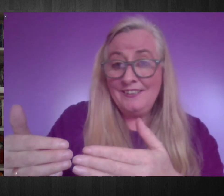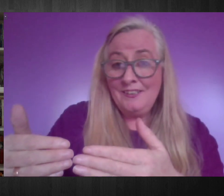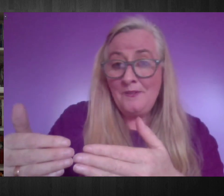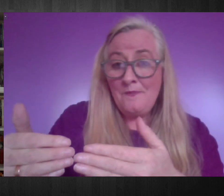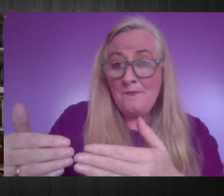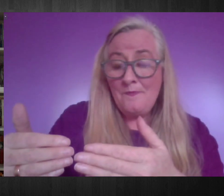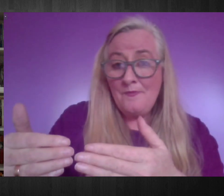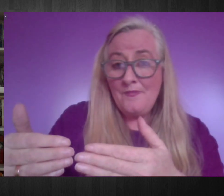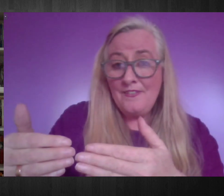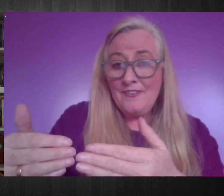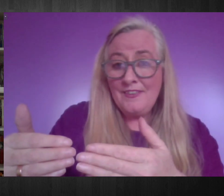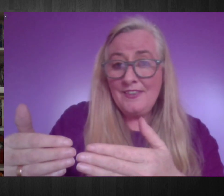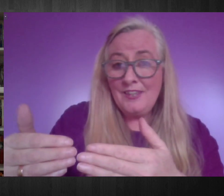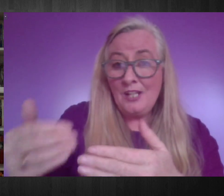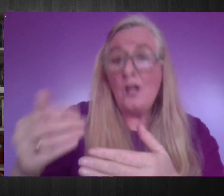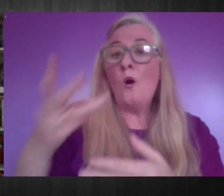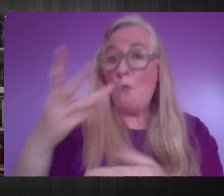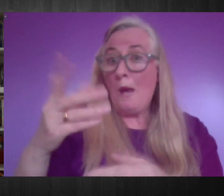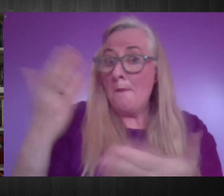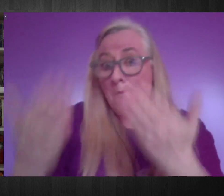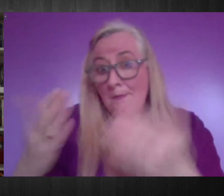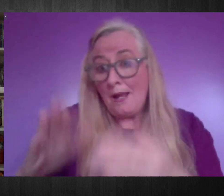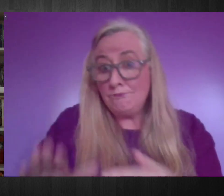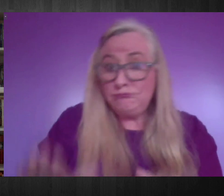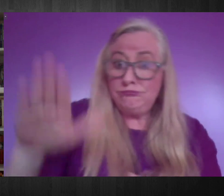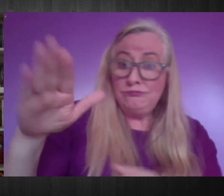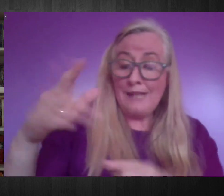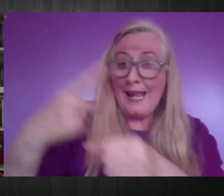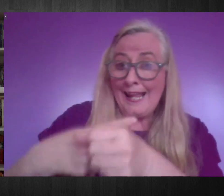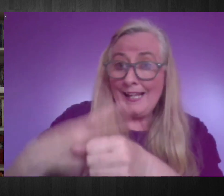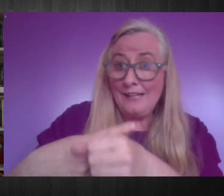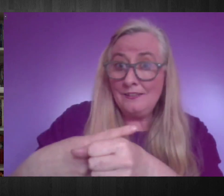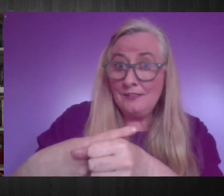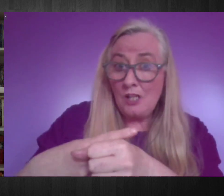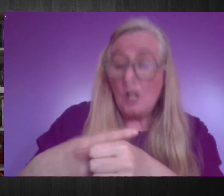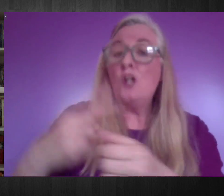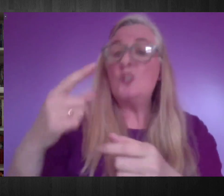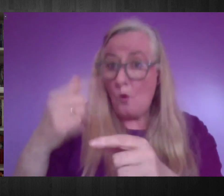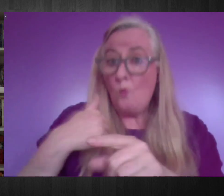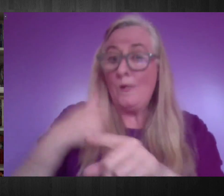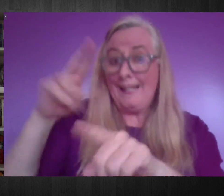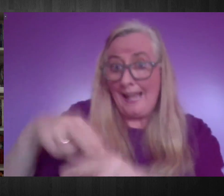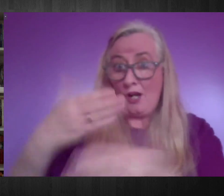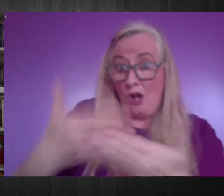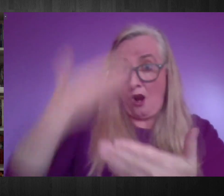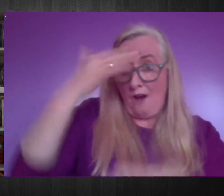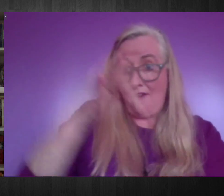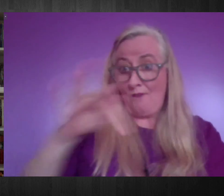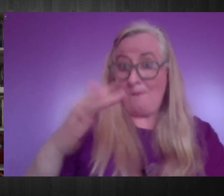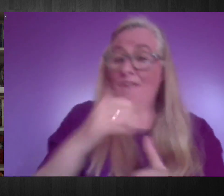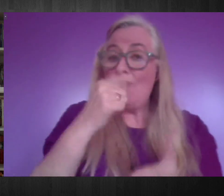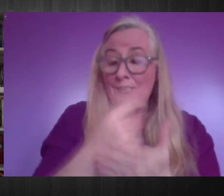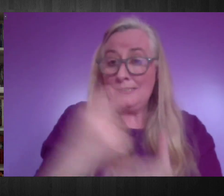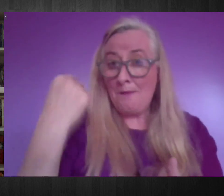very soon again. And most importantly, what have we learned and how can we make sure that we build back